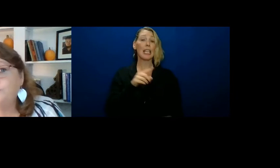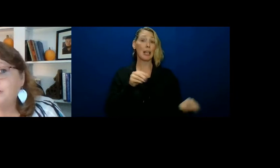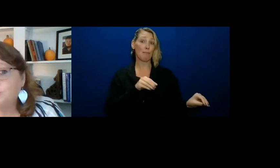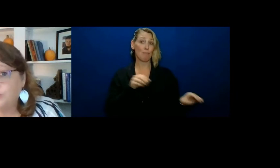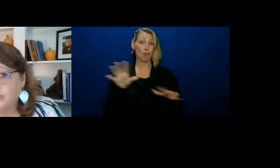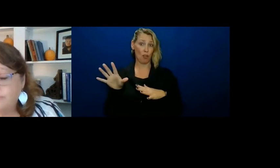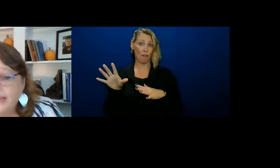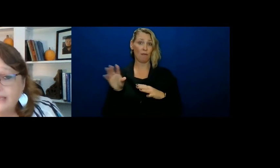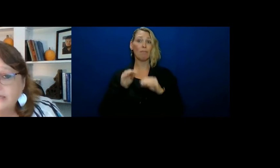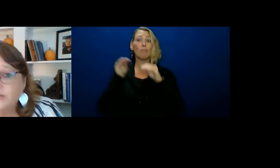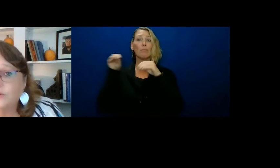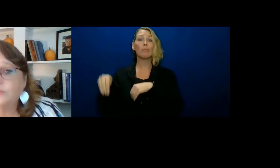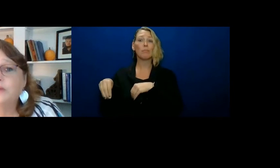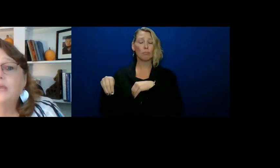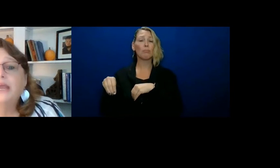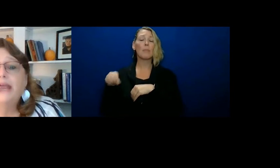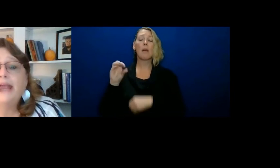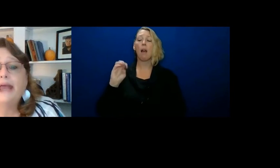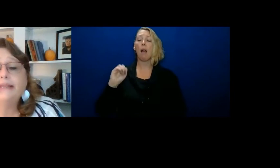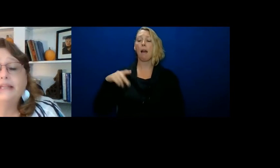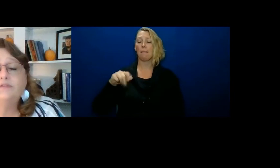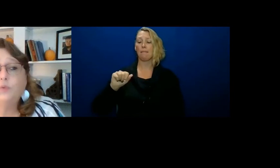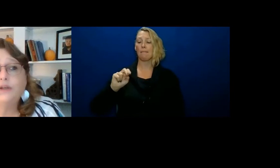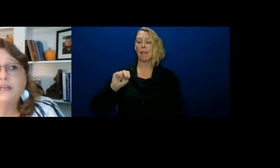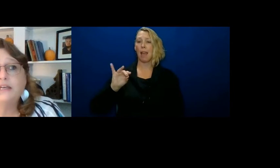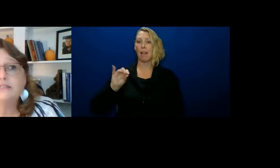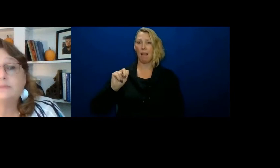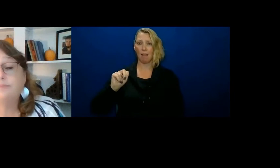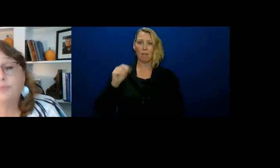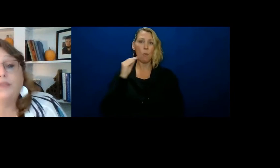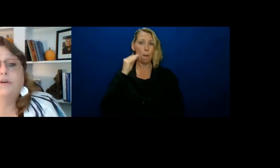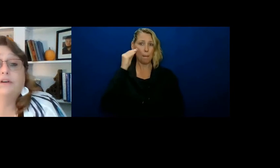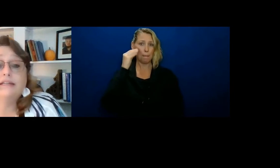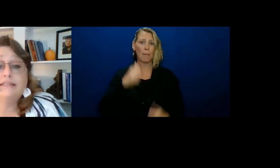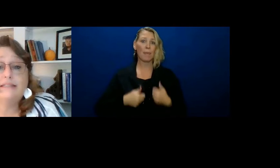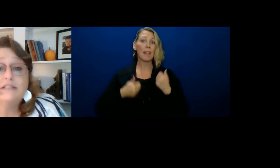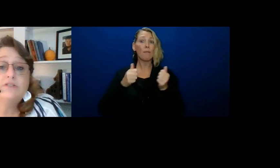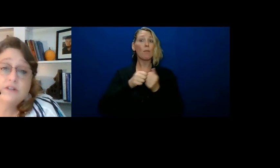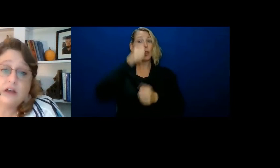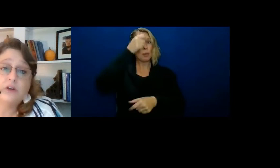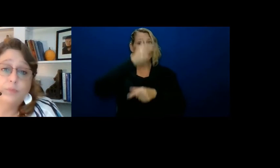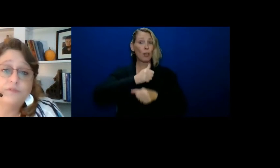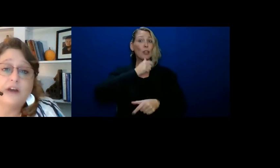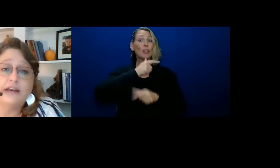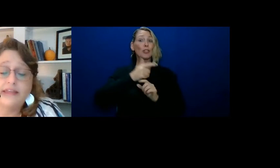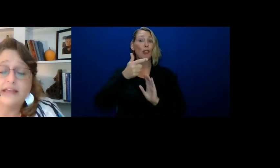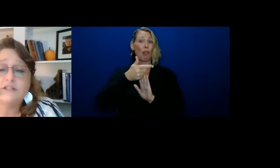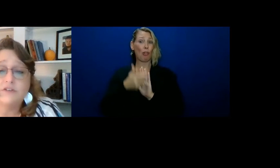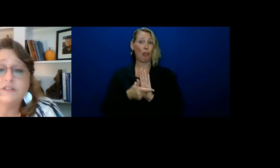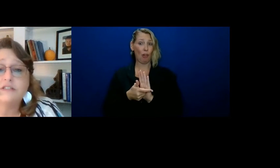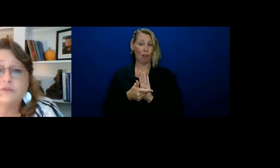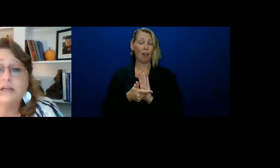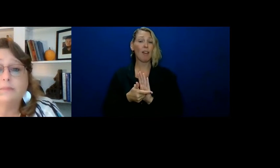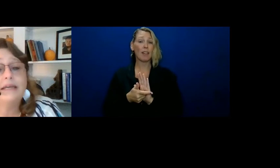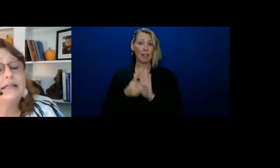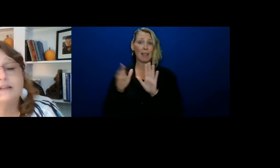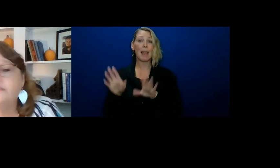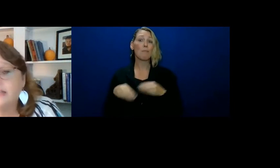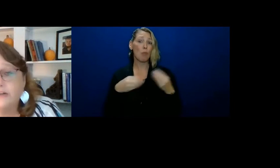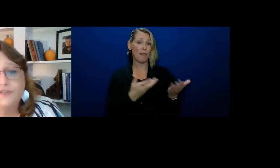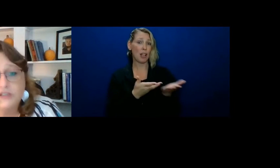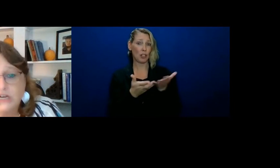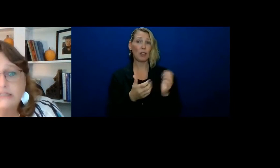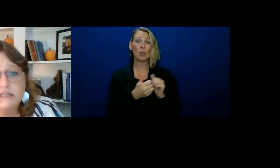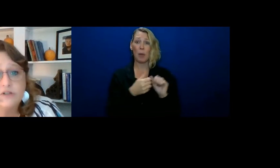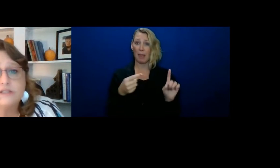home and moved into a companion home and lived with his brother and his sister-in-law who provided that service to him. And he